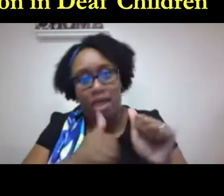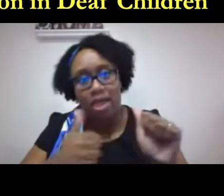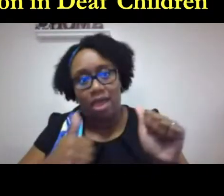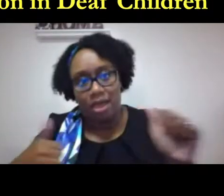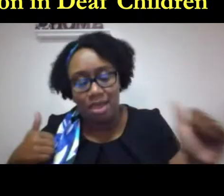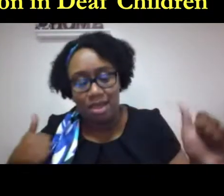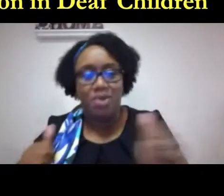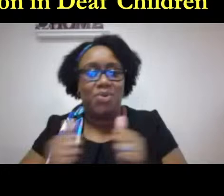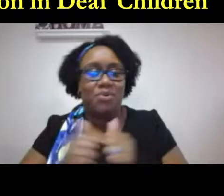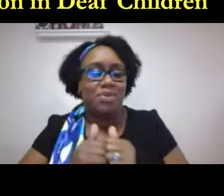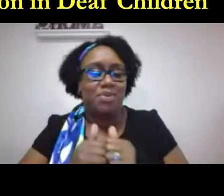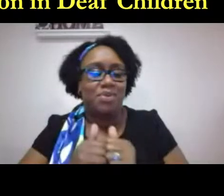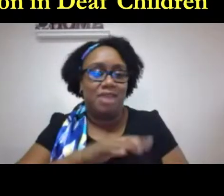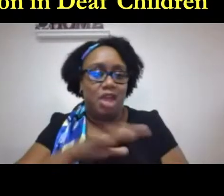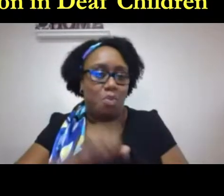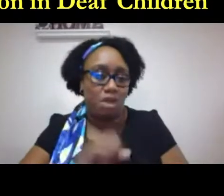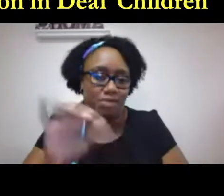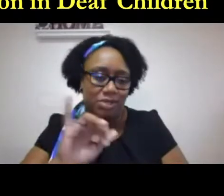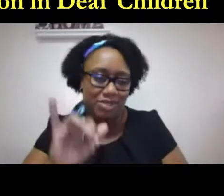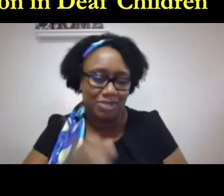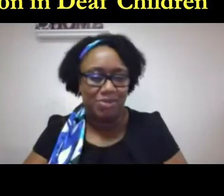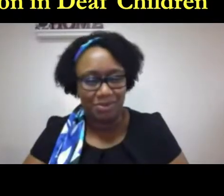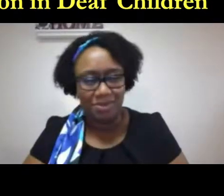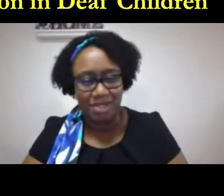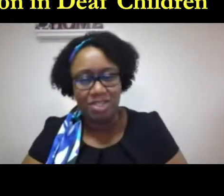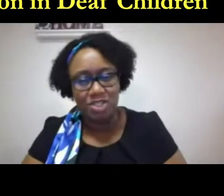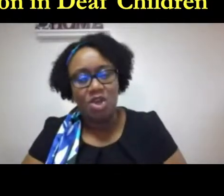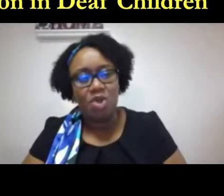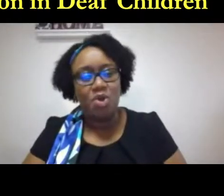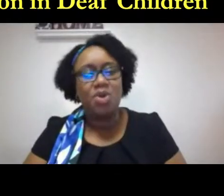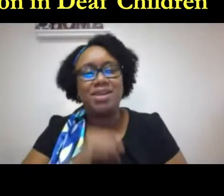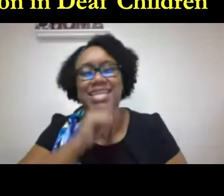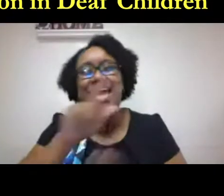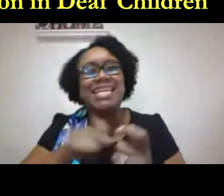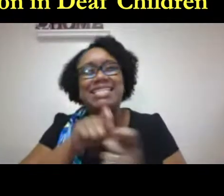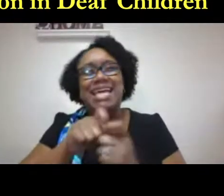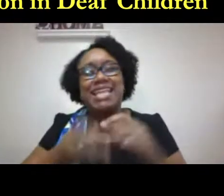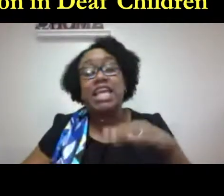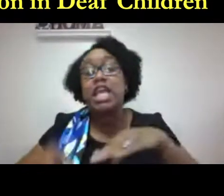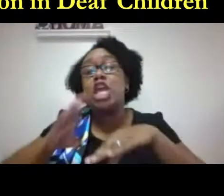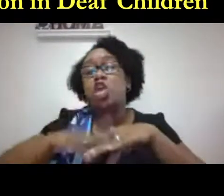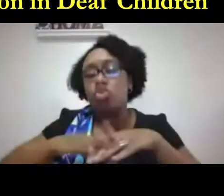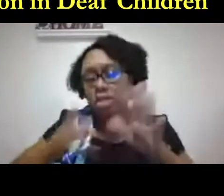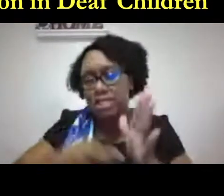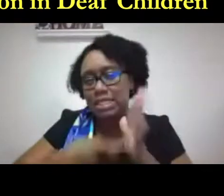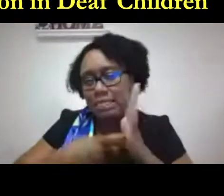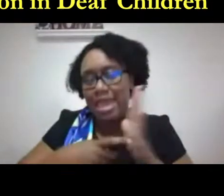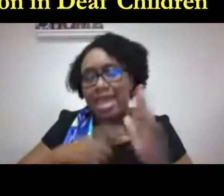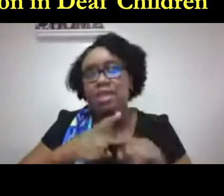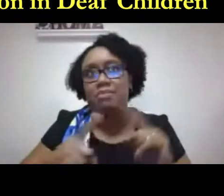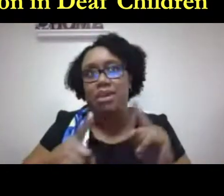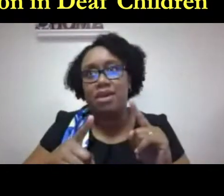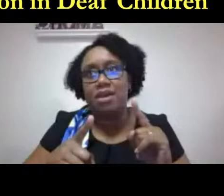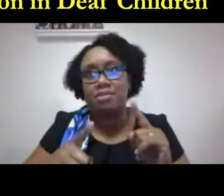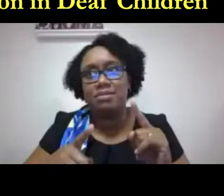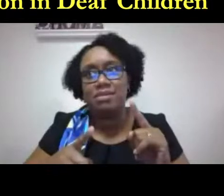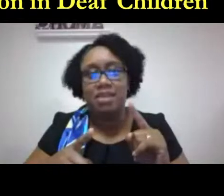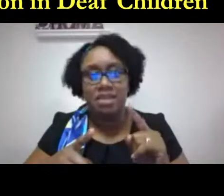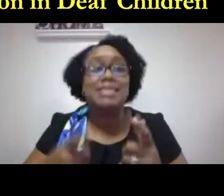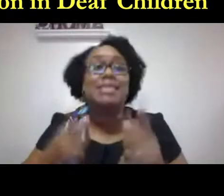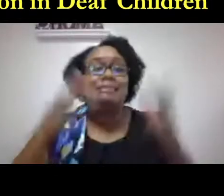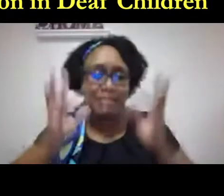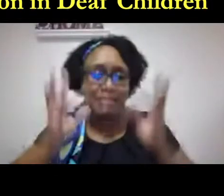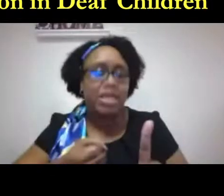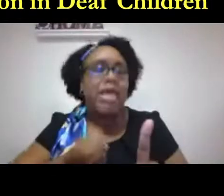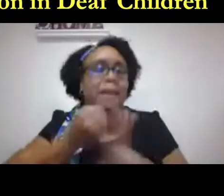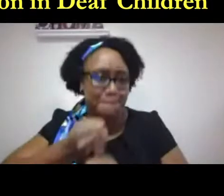so that further delays other individuals from having appointments so